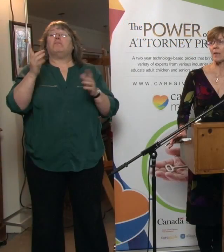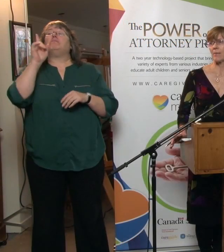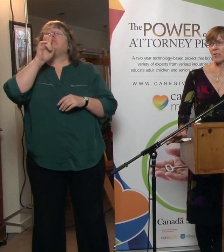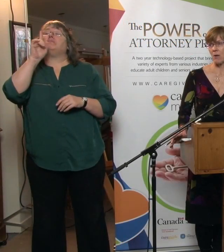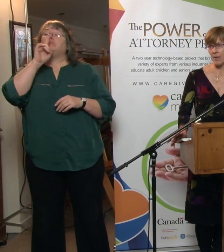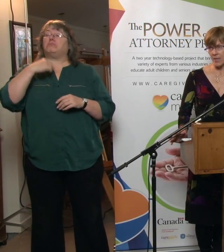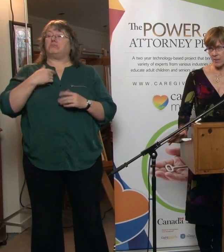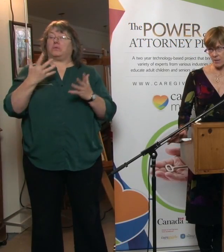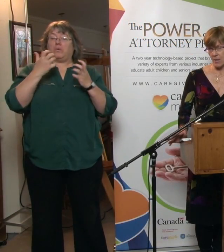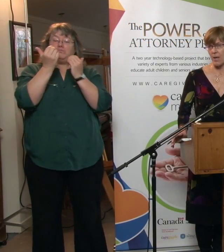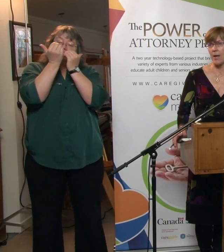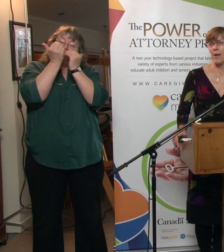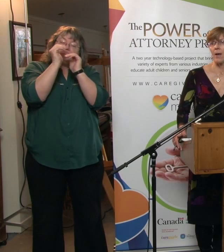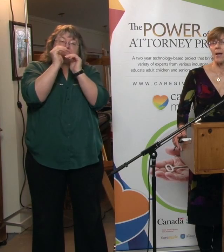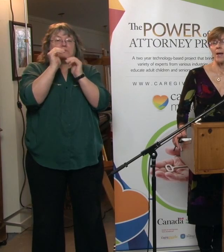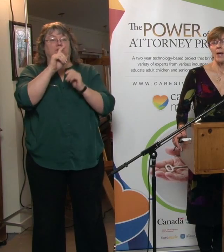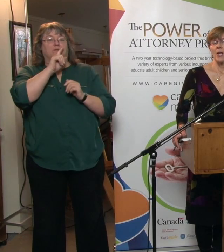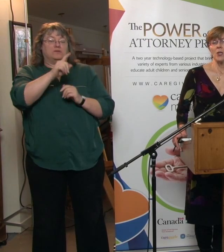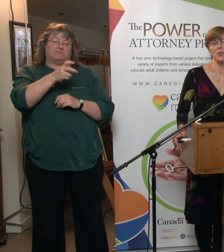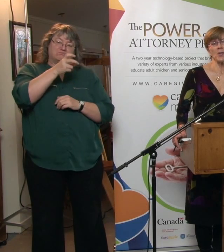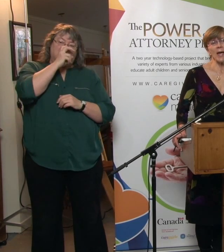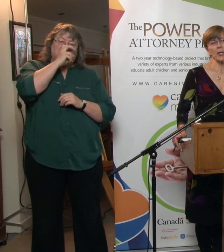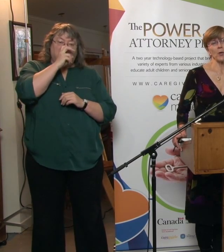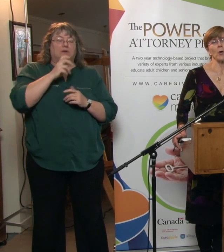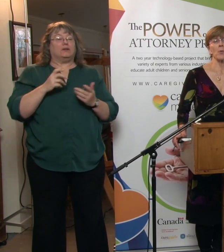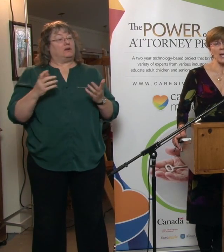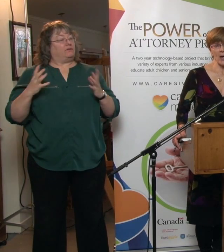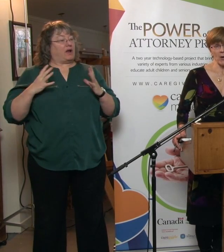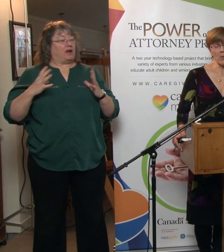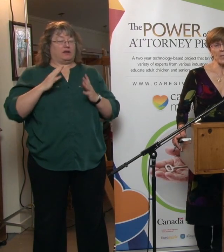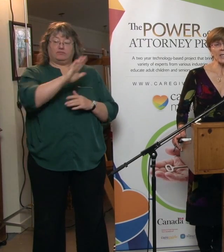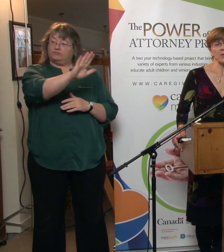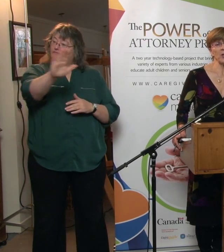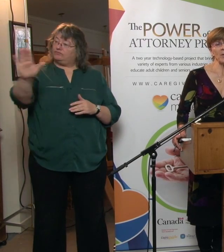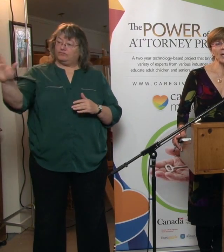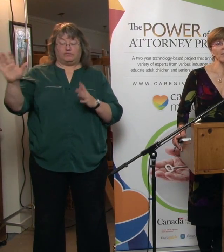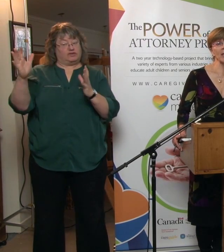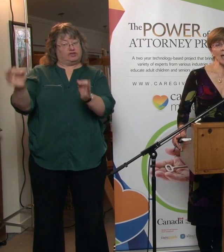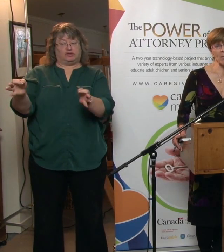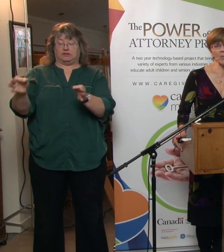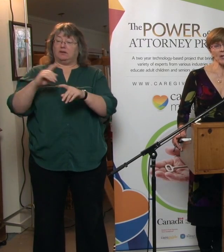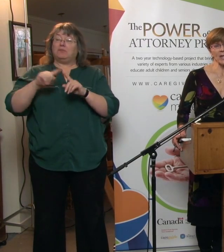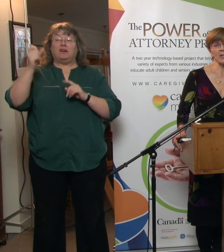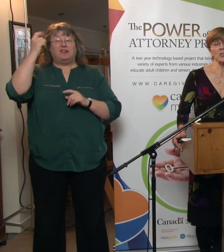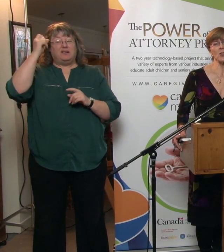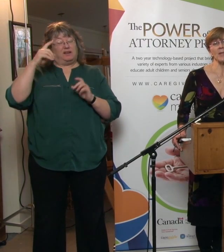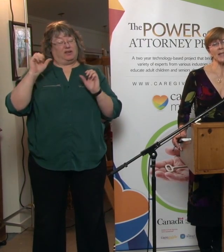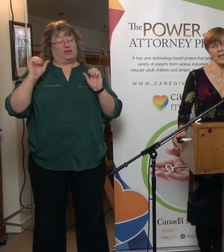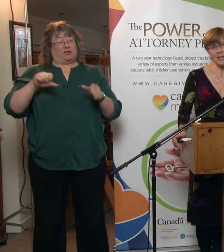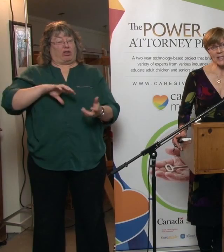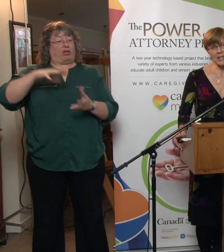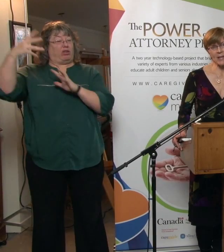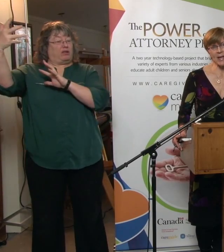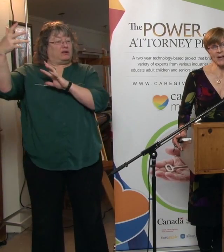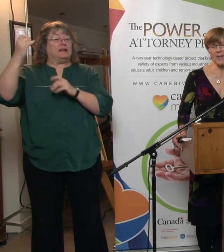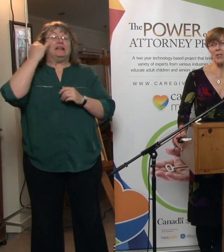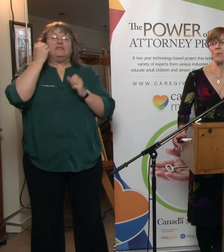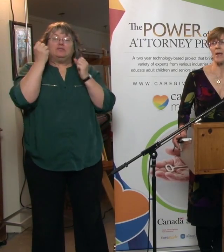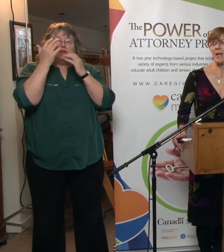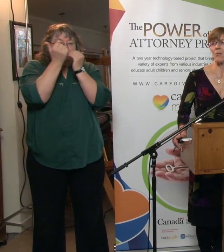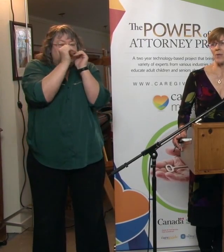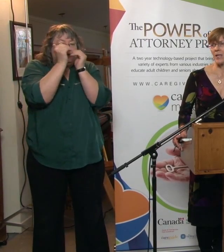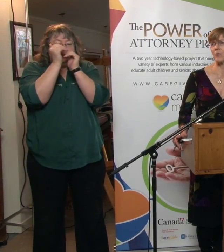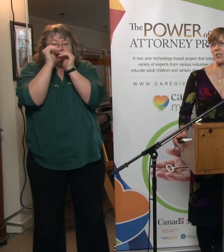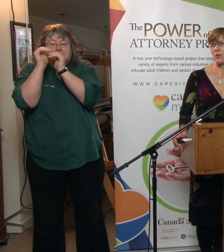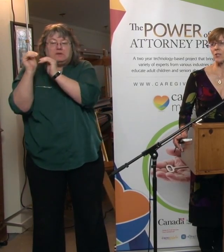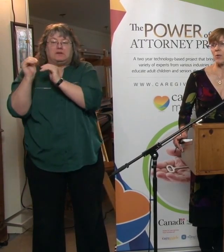to put strict limits on this? You do that at your own peril, because if you become incapable and there's too many limits in there, then